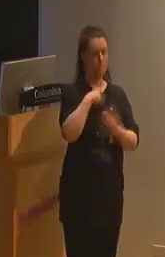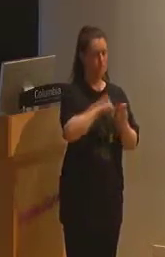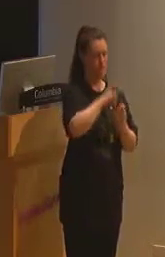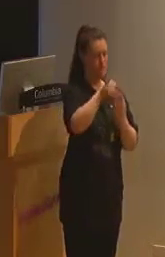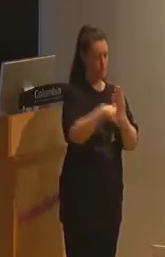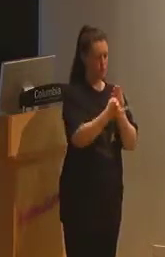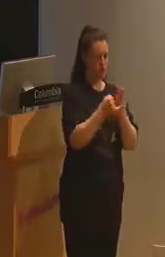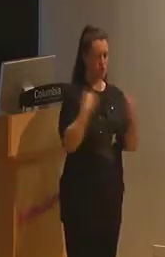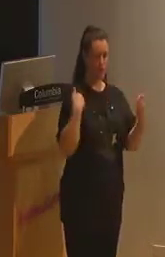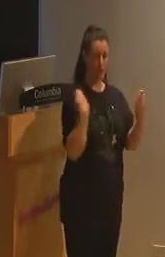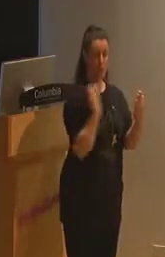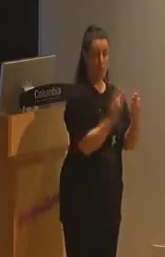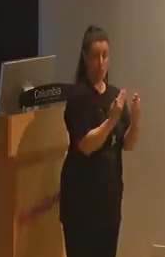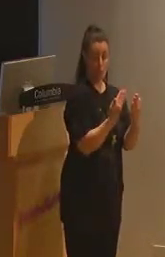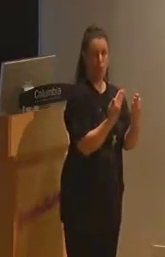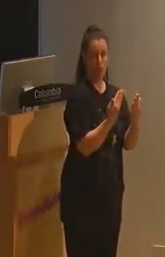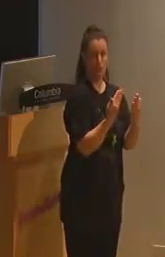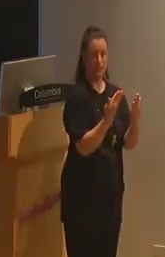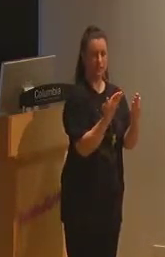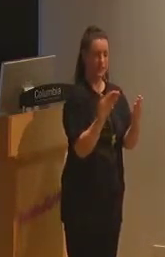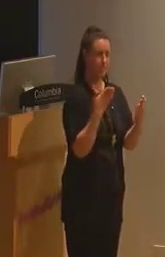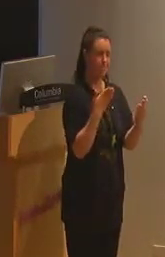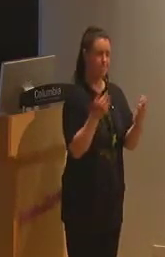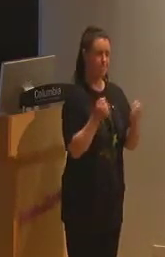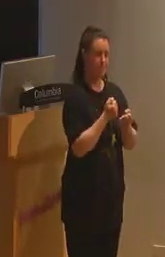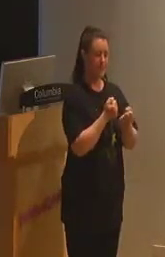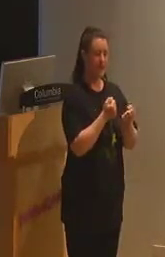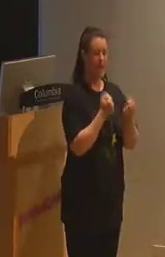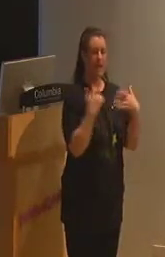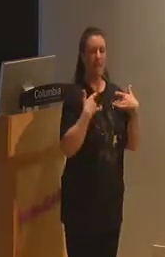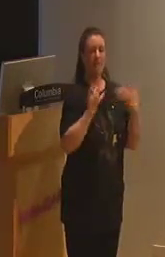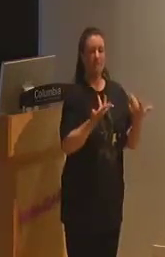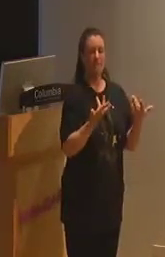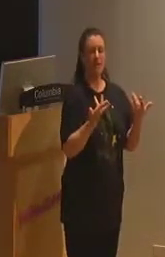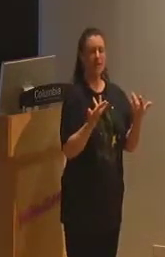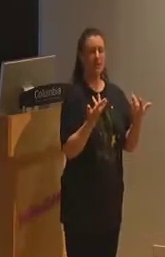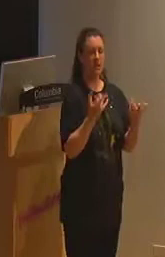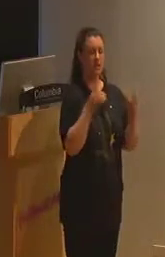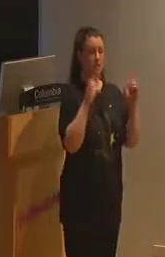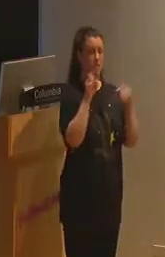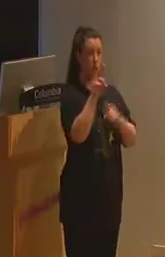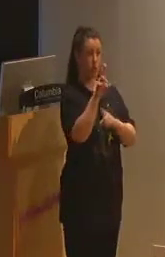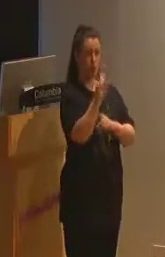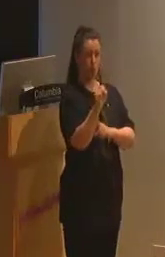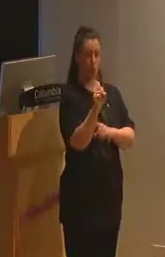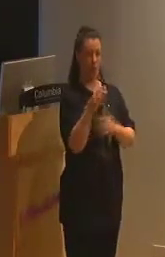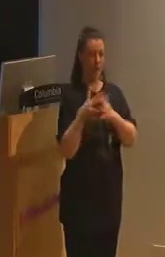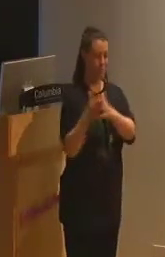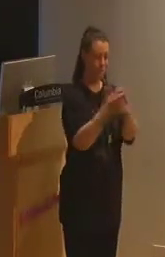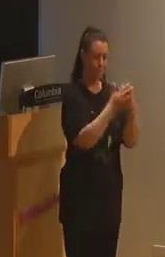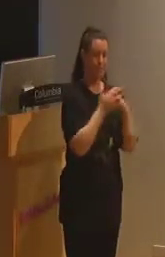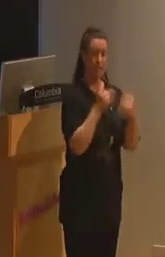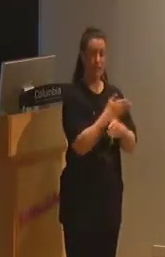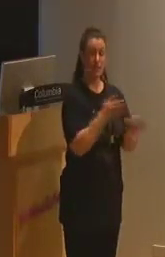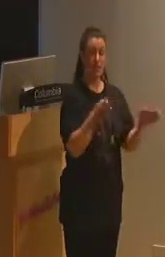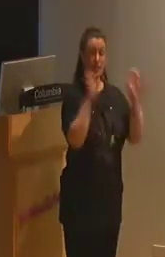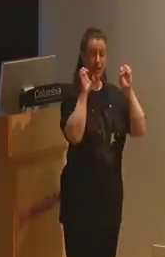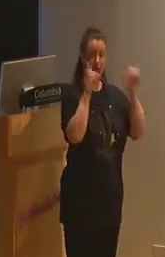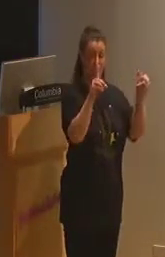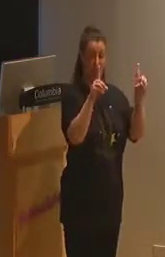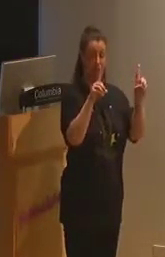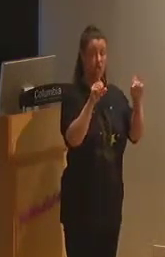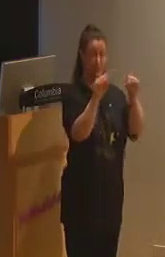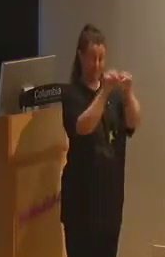as an event that illustrates the underlying market-based logic of the U.S. public education system, which reduces education to a